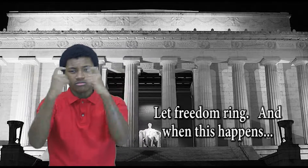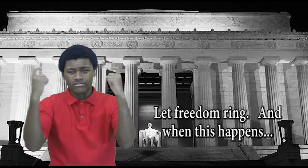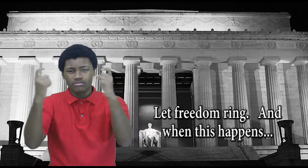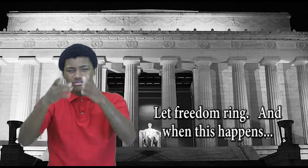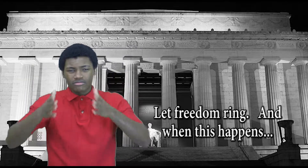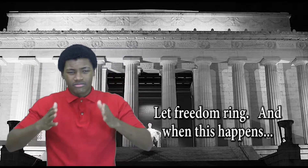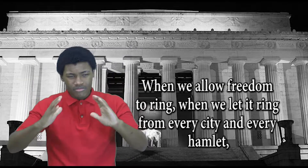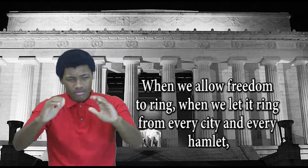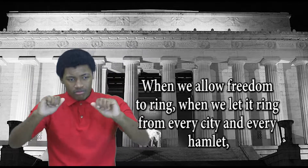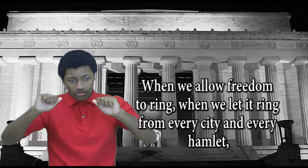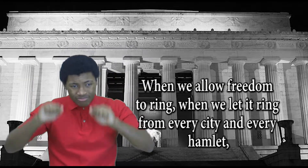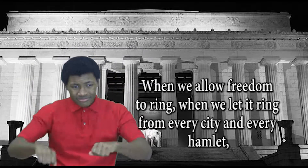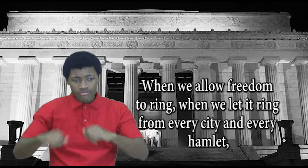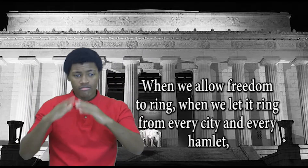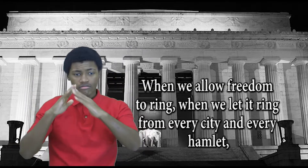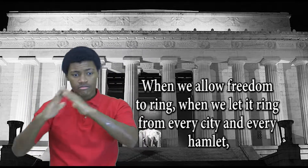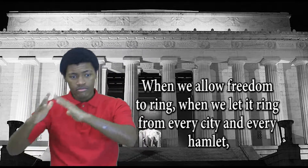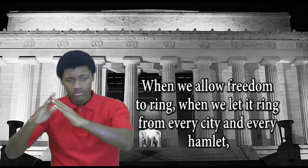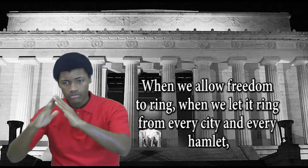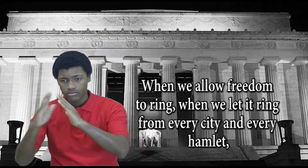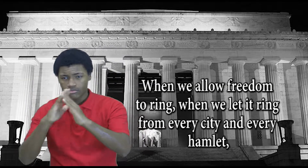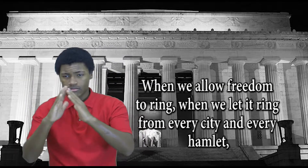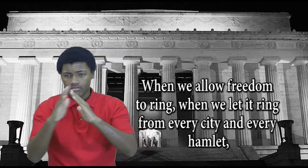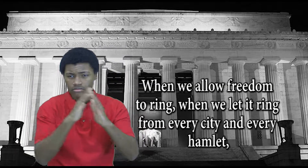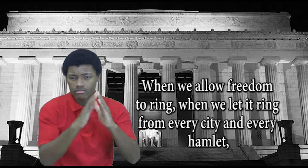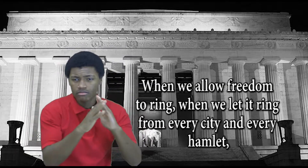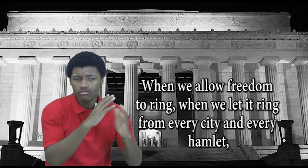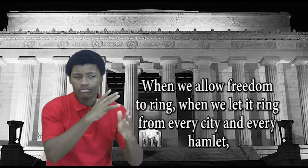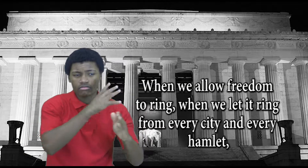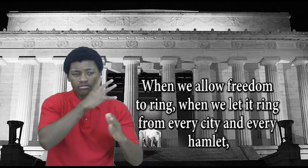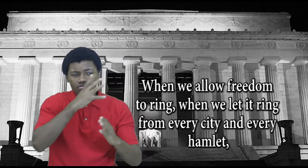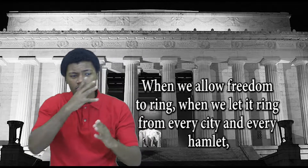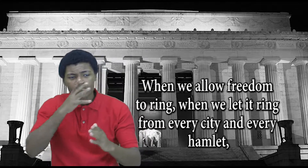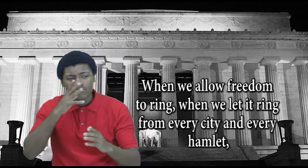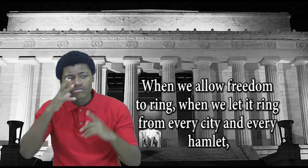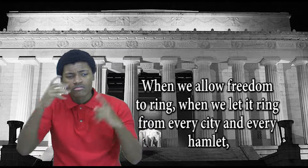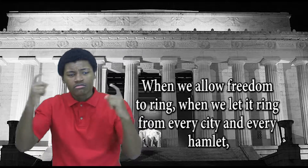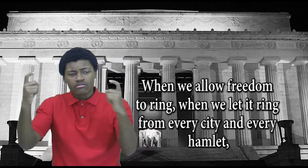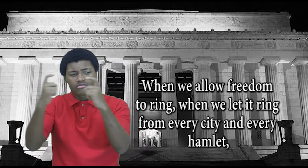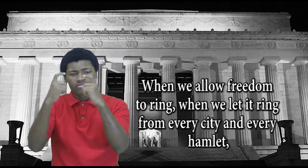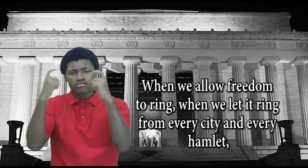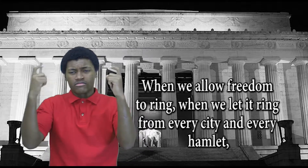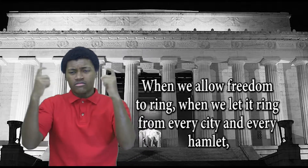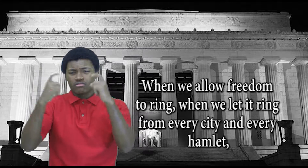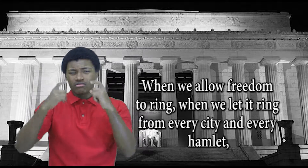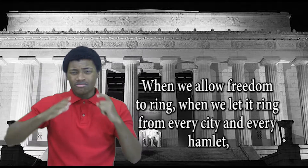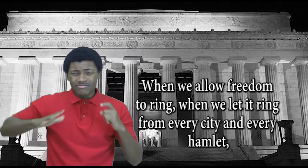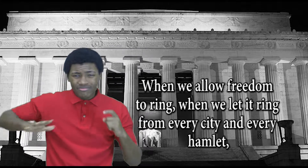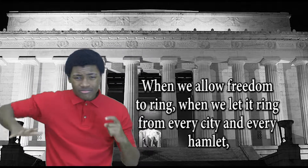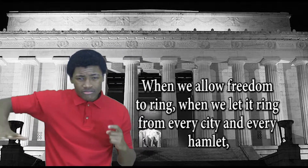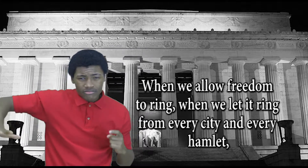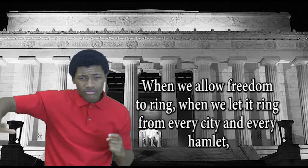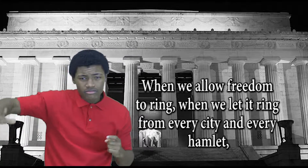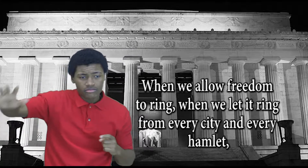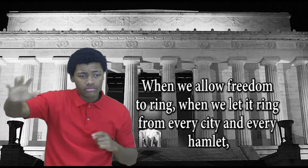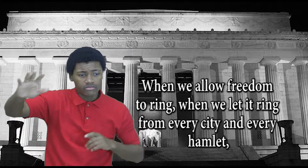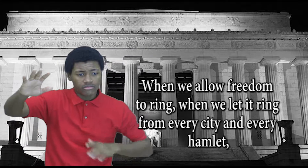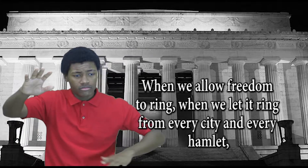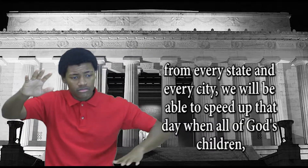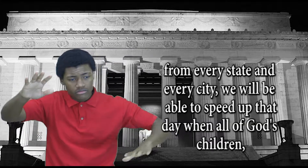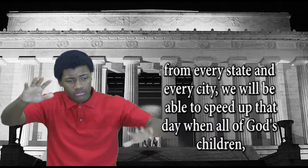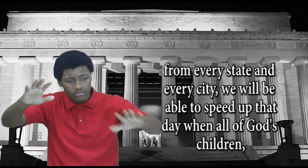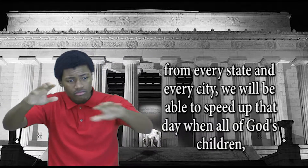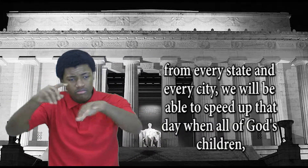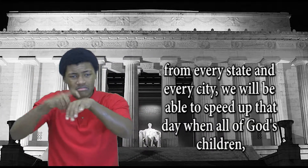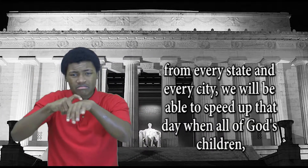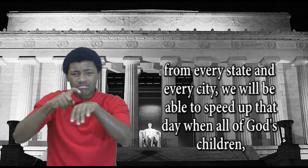when we allow freedom ring, when we let it ring from every village and every hamlet, from every